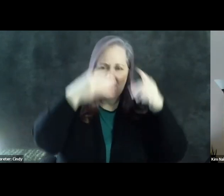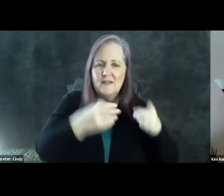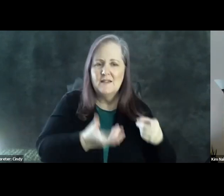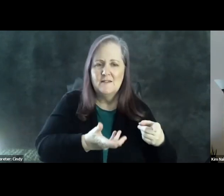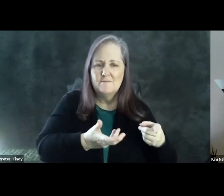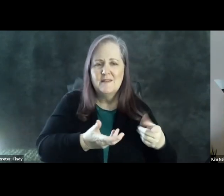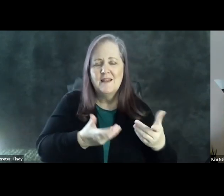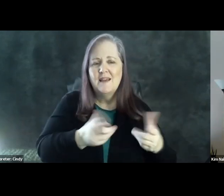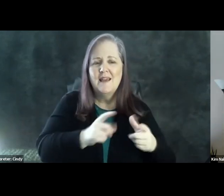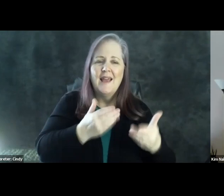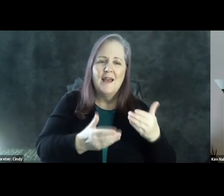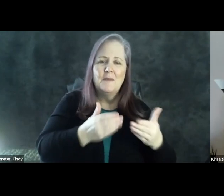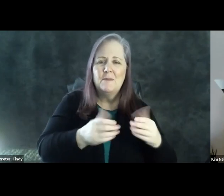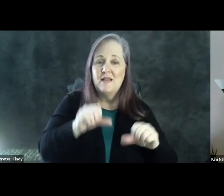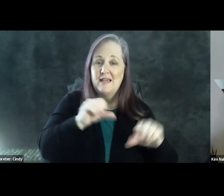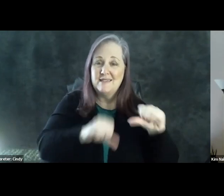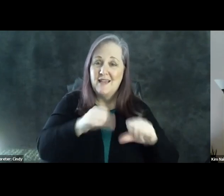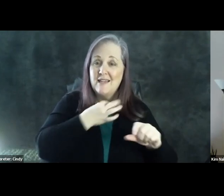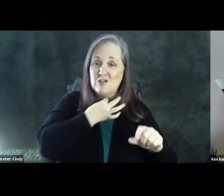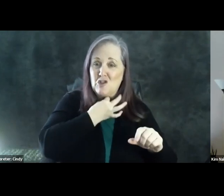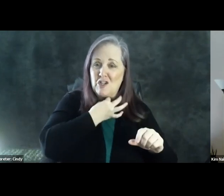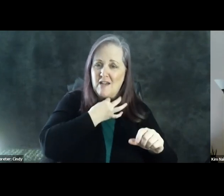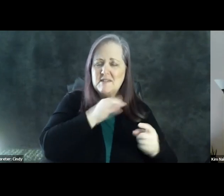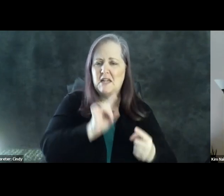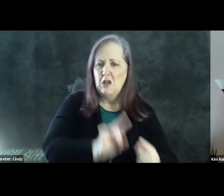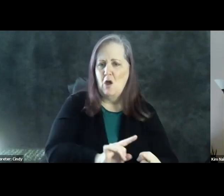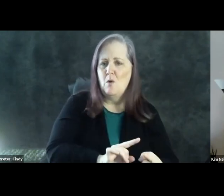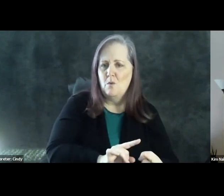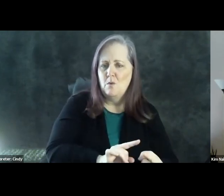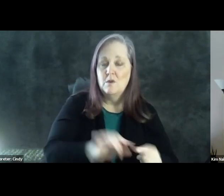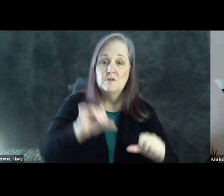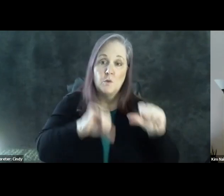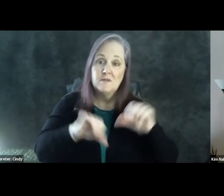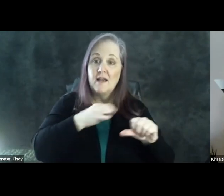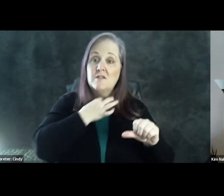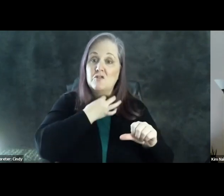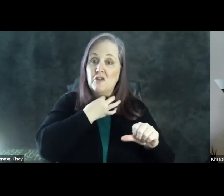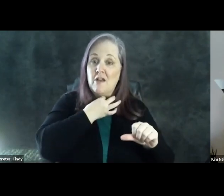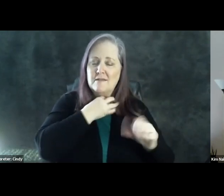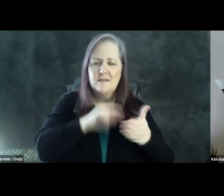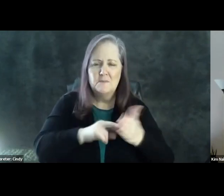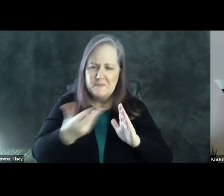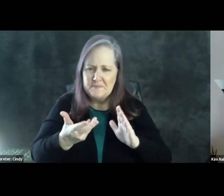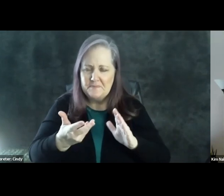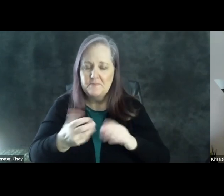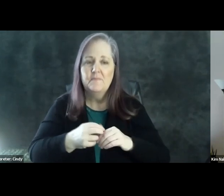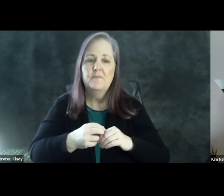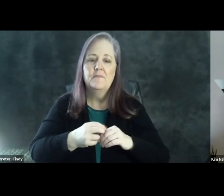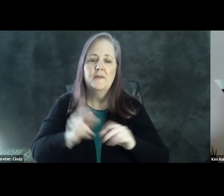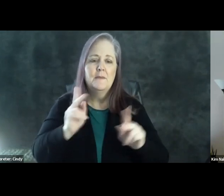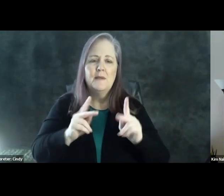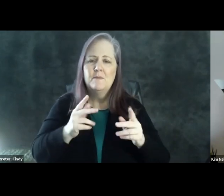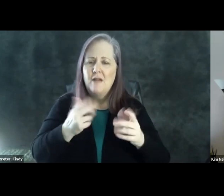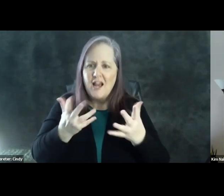are lower in this thing called science curiosity. So science curiosity is this, you know, when people who just want to